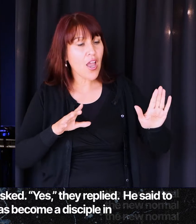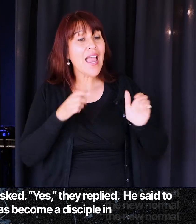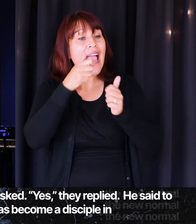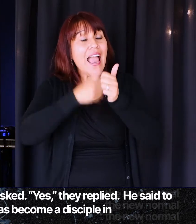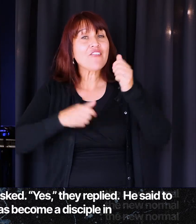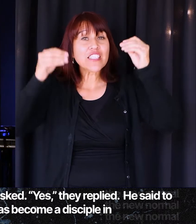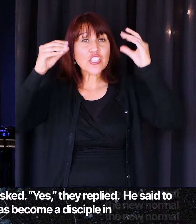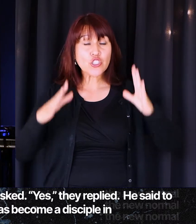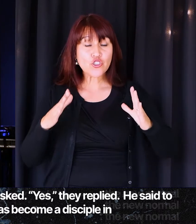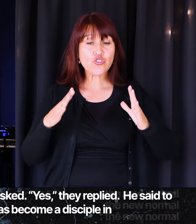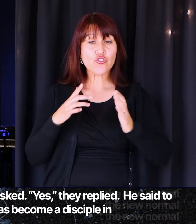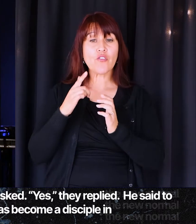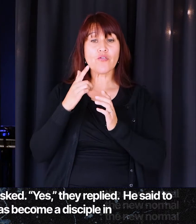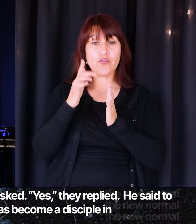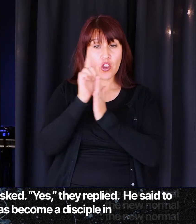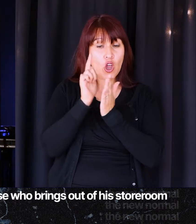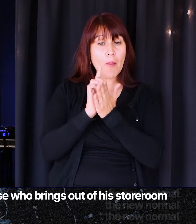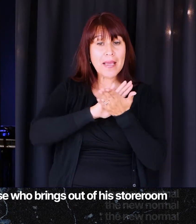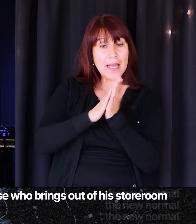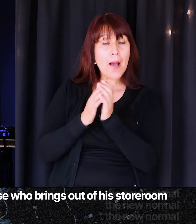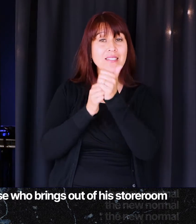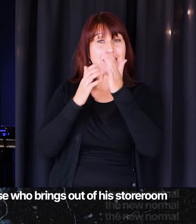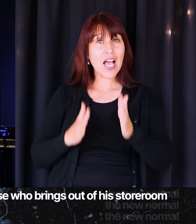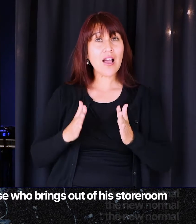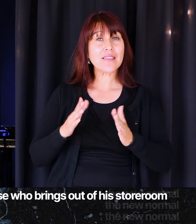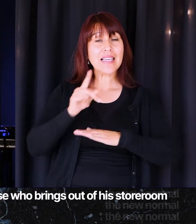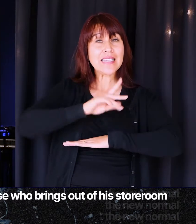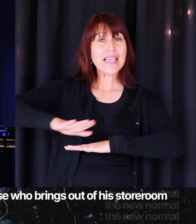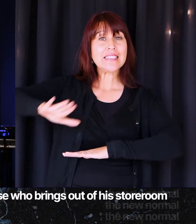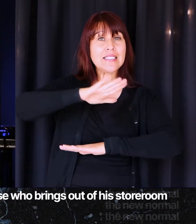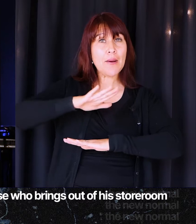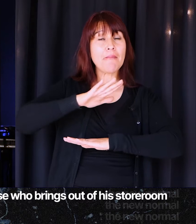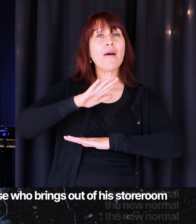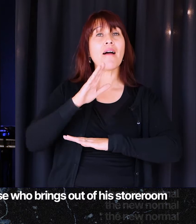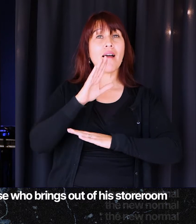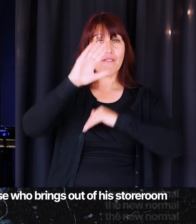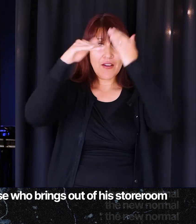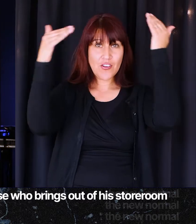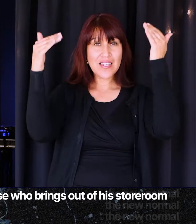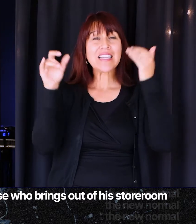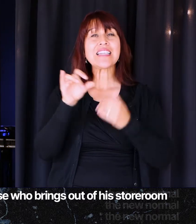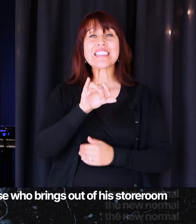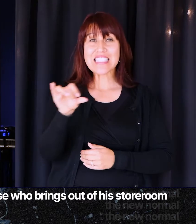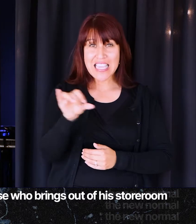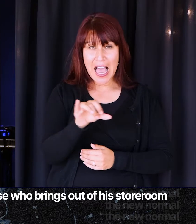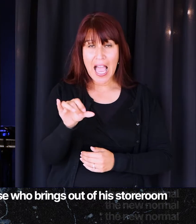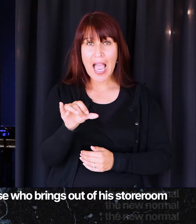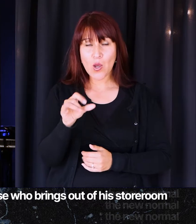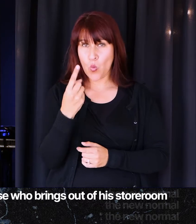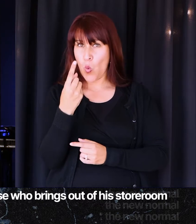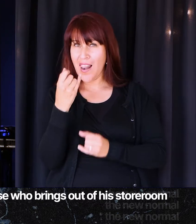teacher of the law who's become a disciple in the kingdom of heaven is like, here's one last one,